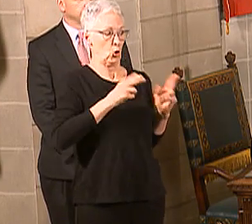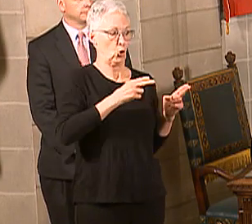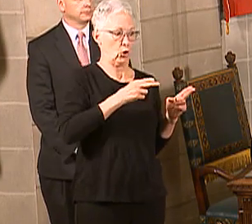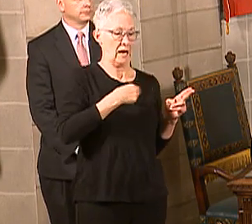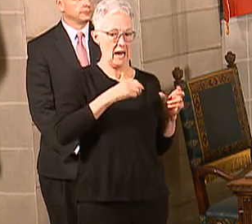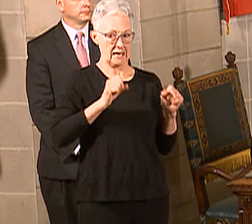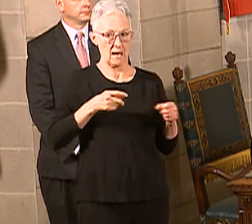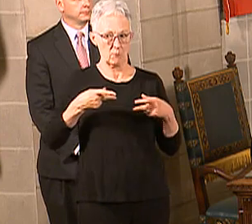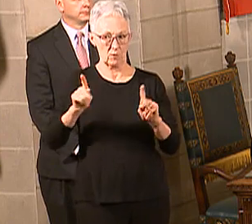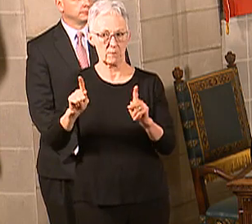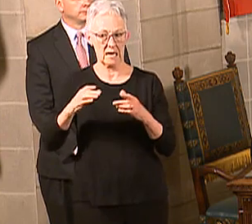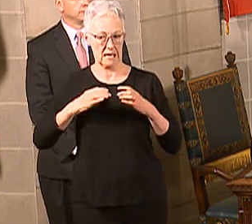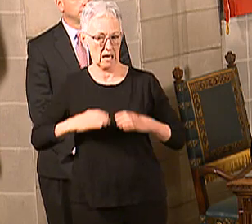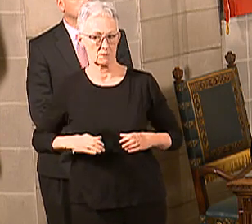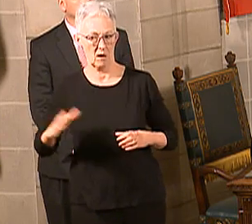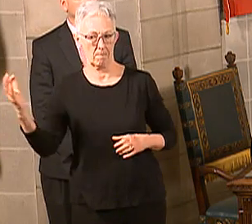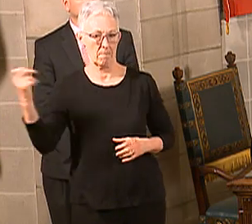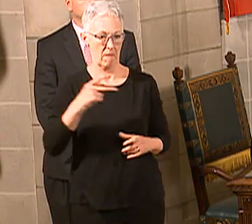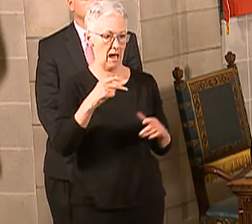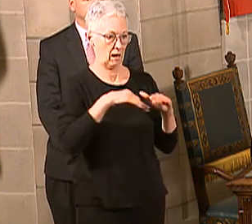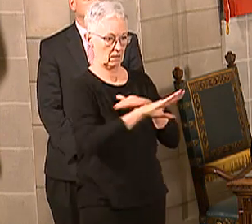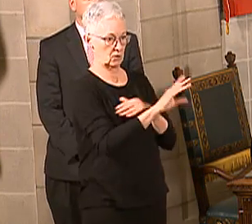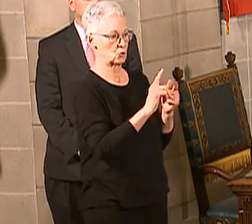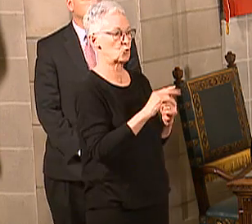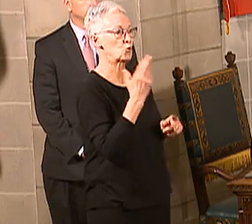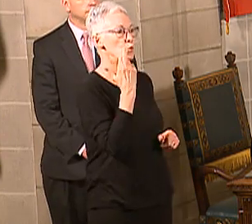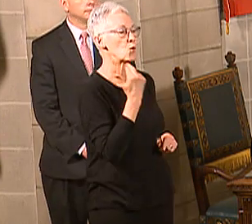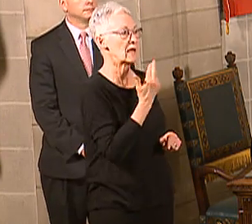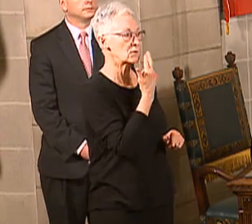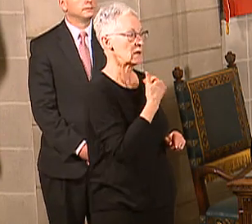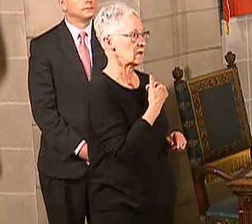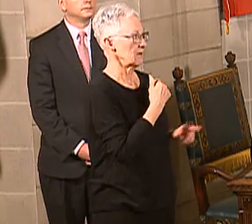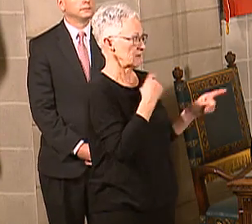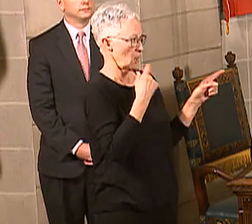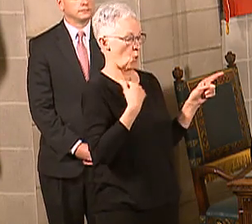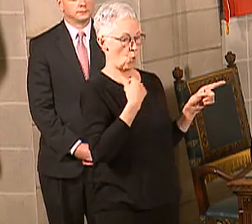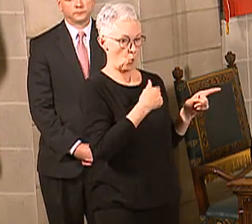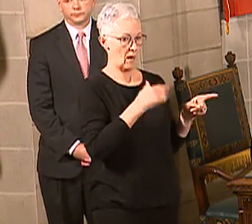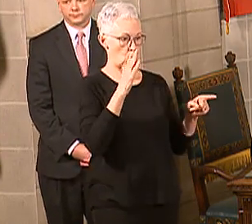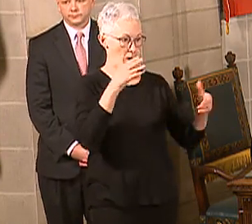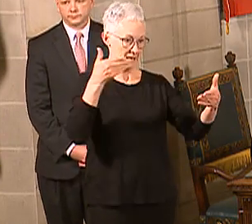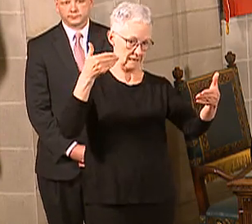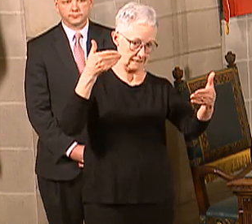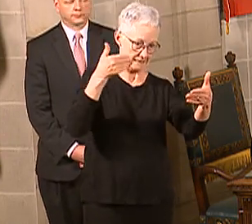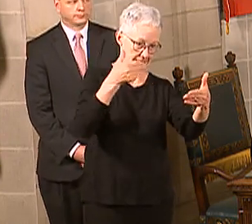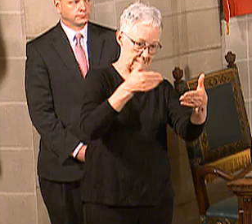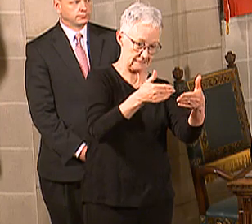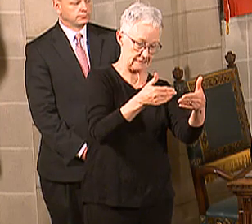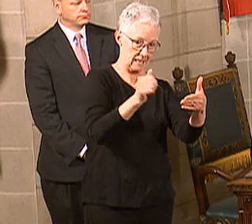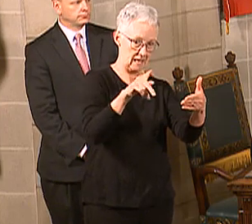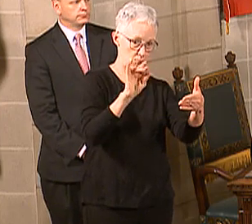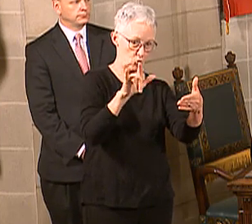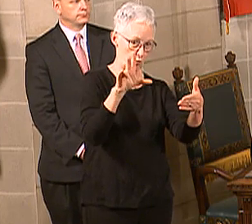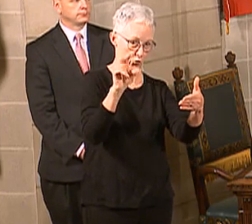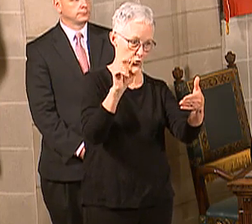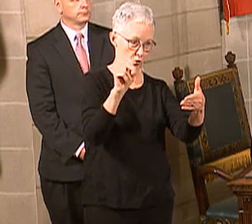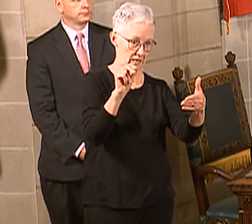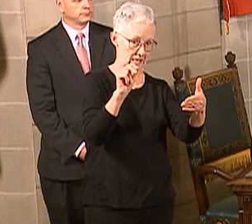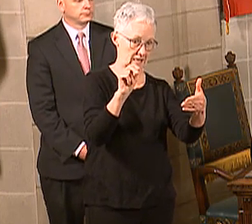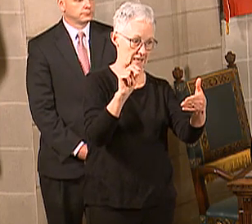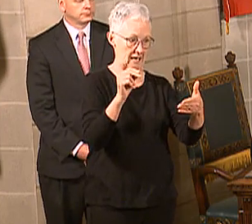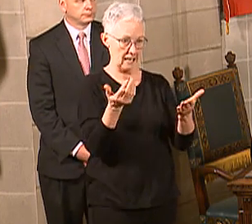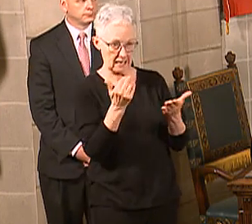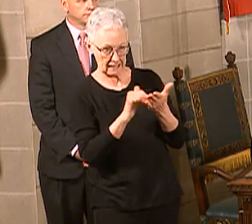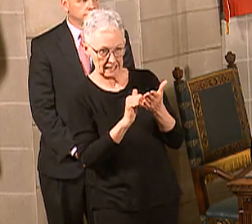DHM will have been in fact in Omaha for roughly six weeks at that point. We will reevaluate as we get closer to April 30th to see whether or not we need to extend